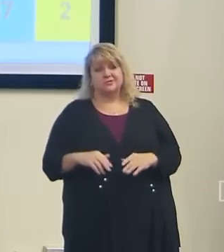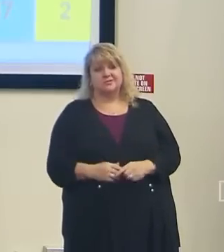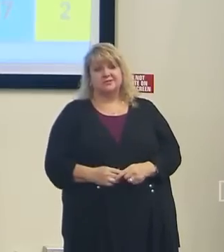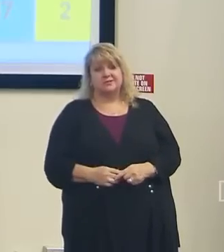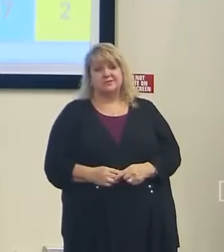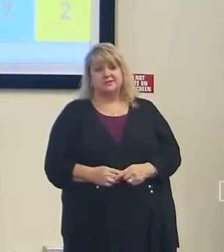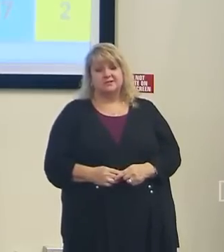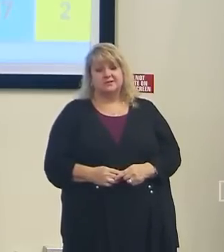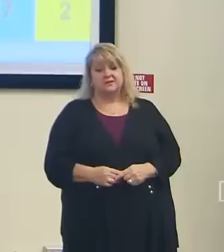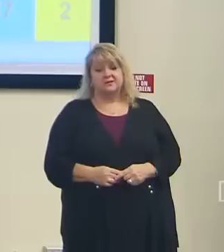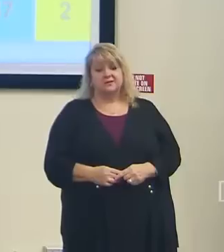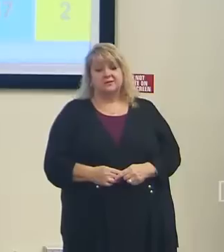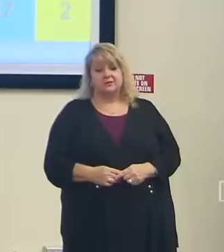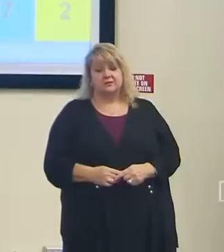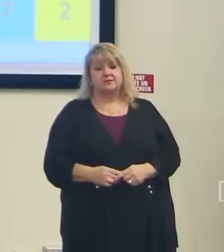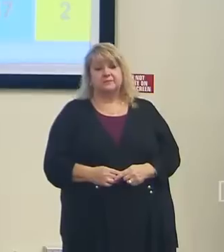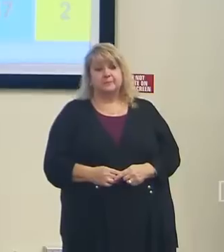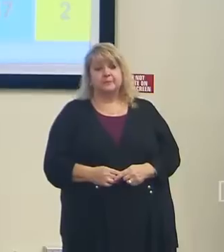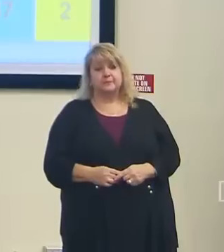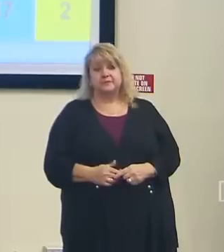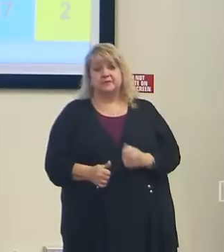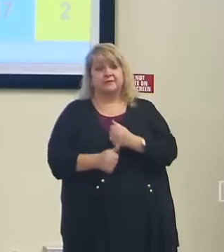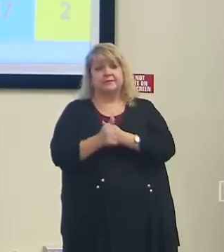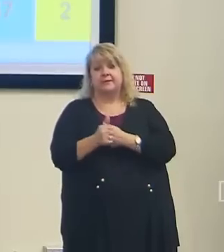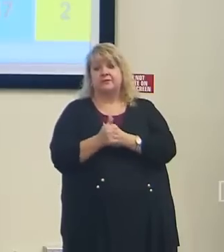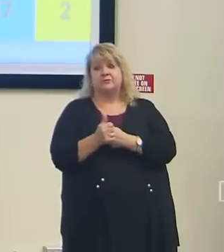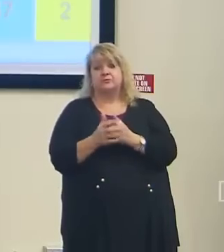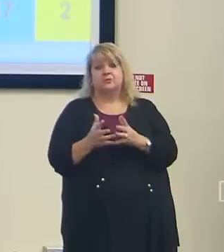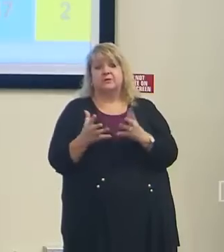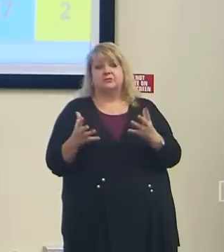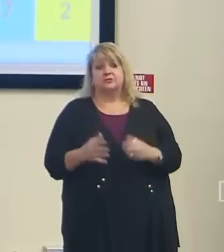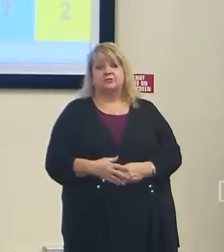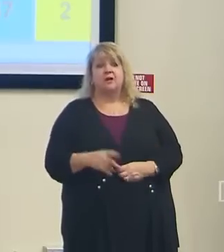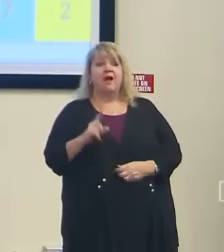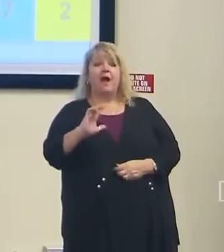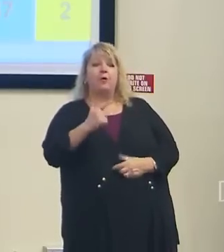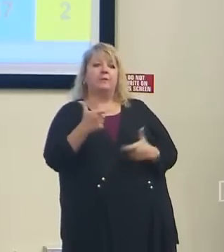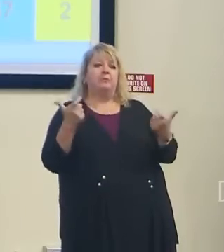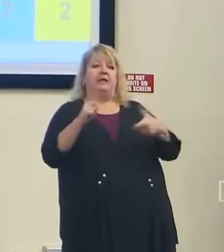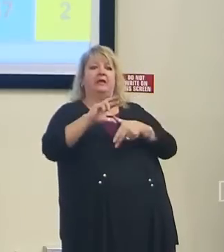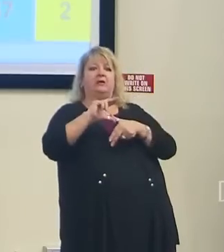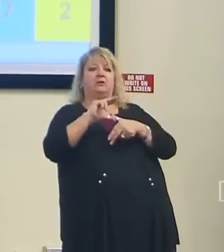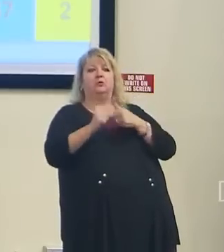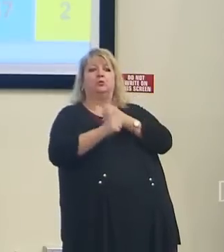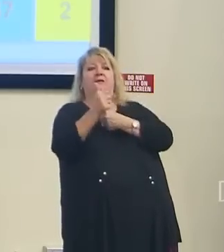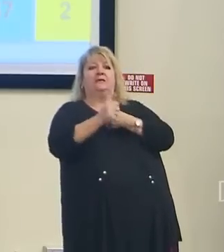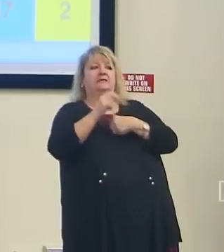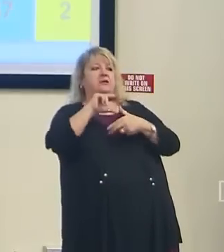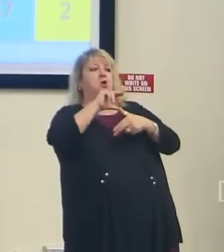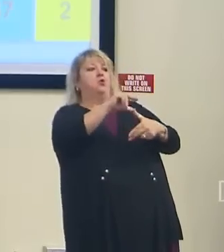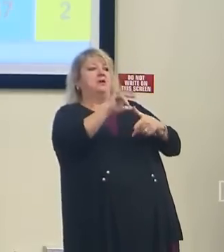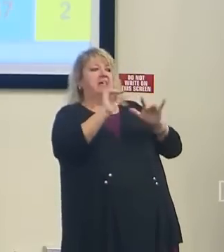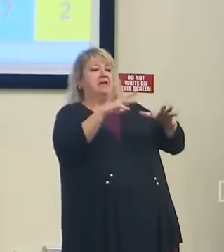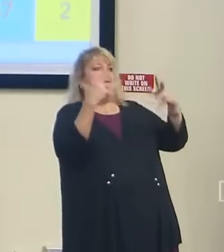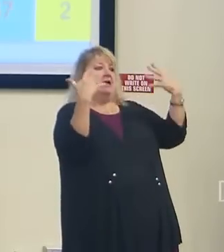There's still a lot of risk out there. This storm is not the only risk of COVID-19.